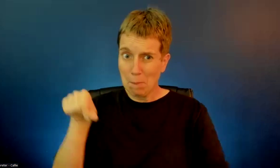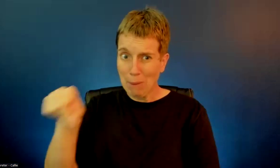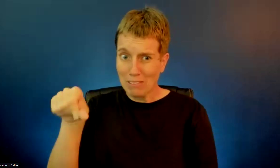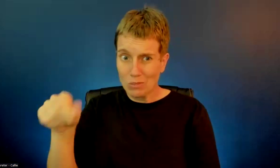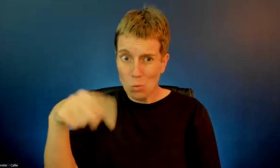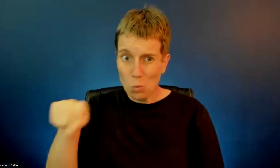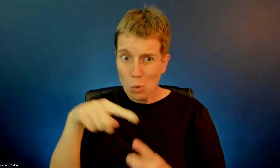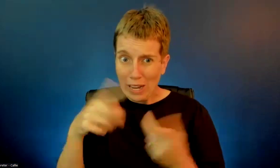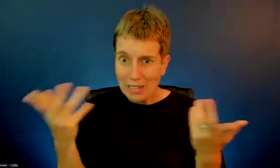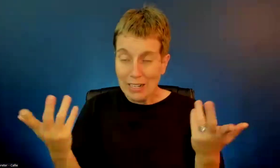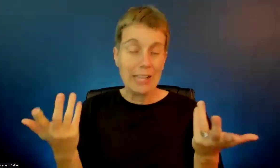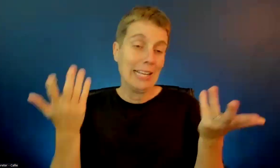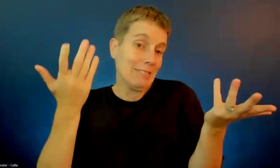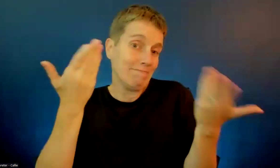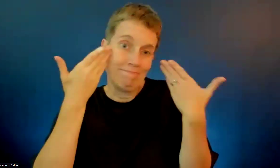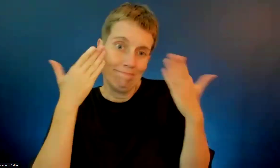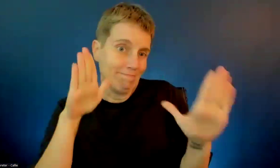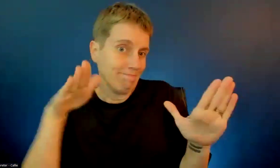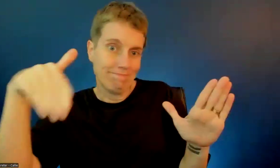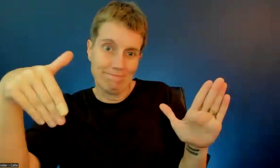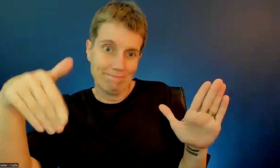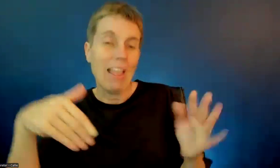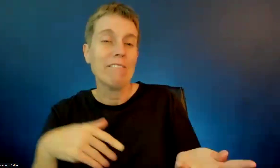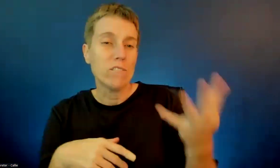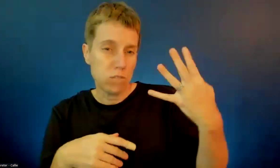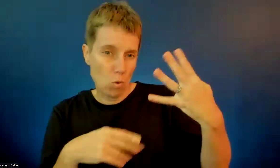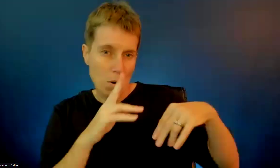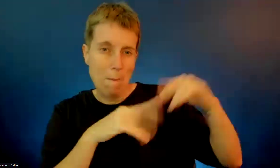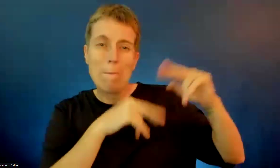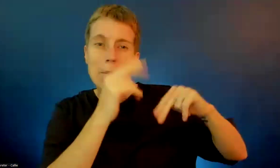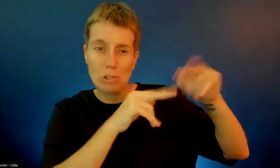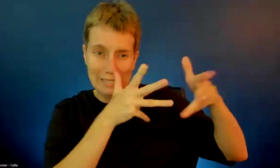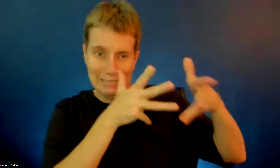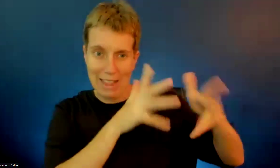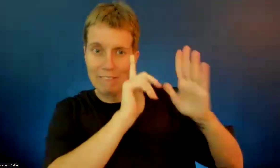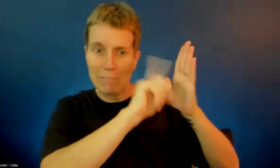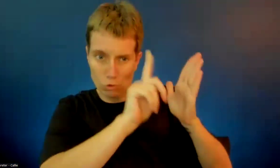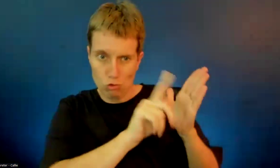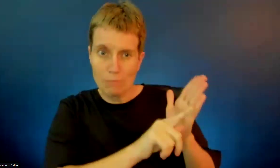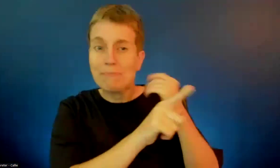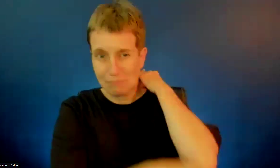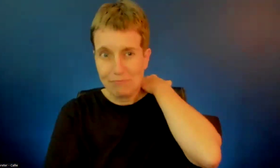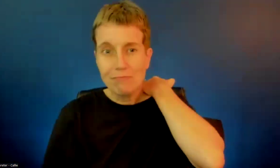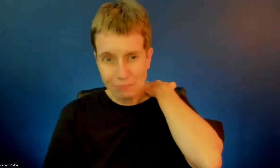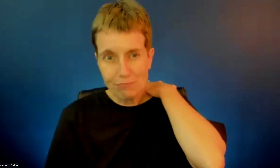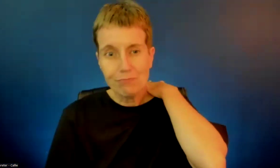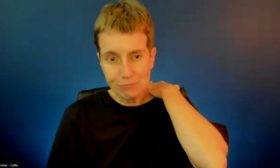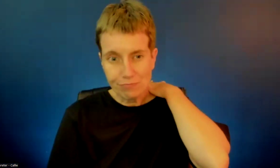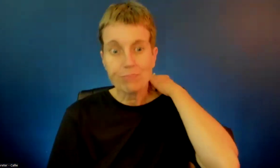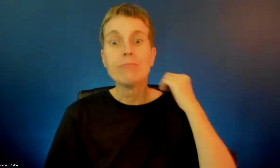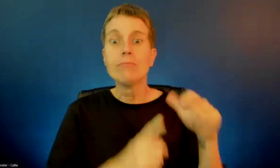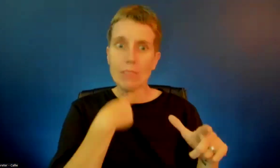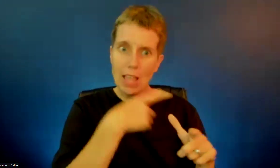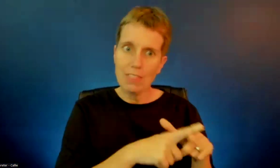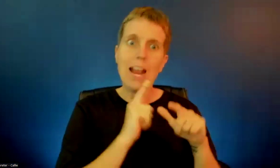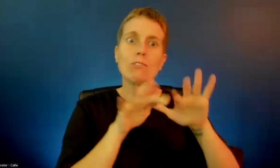about the last of the four buildings. Okay. I will have to put that into a budget concept, of course,